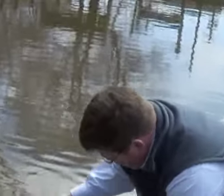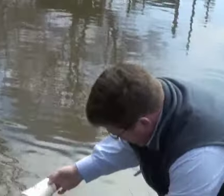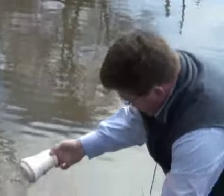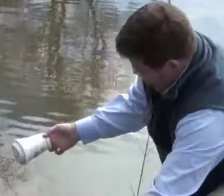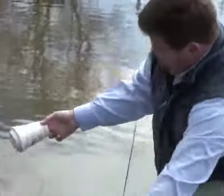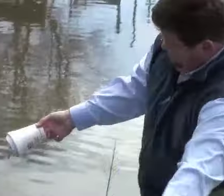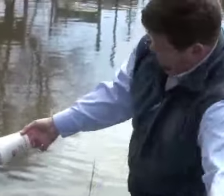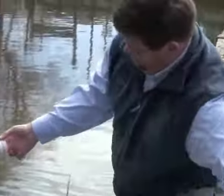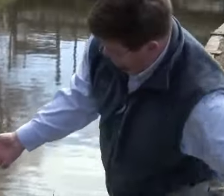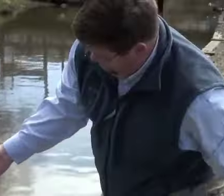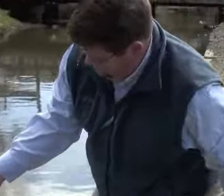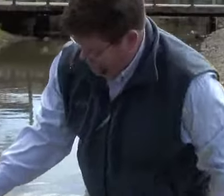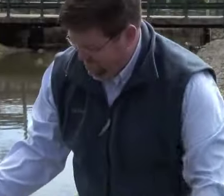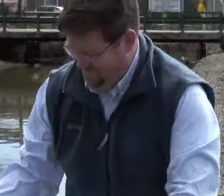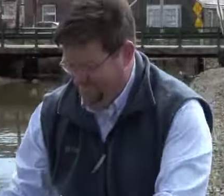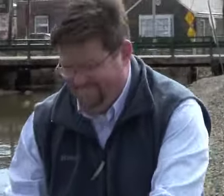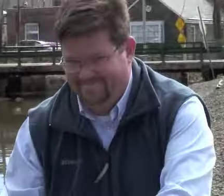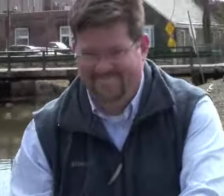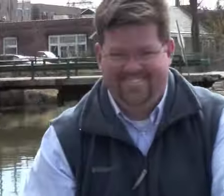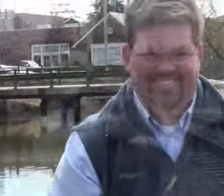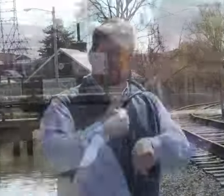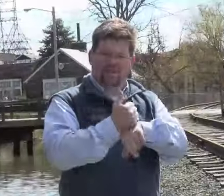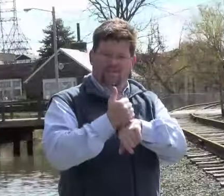Saving the environment, one coffee cup.